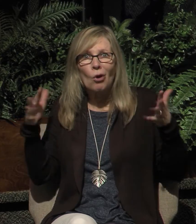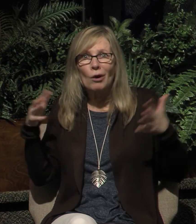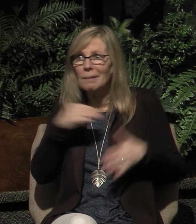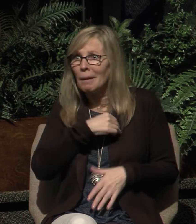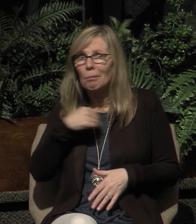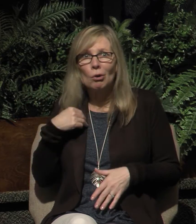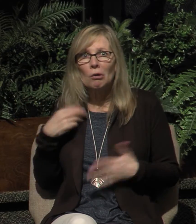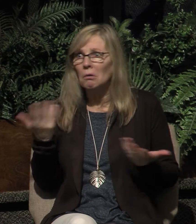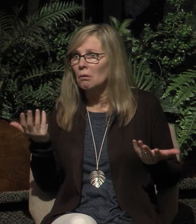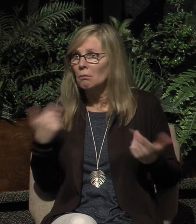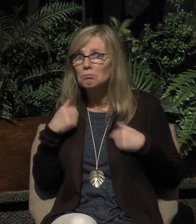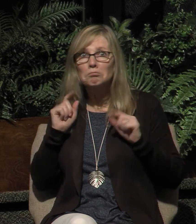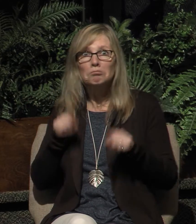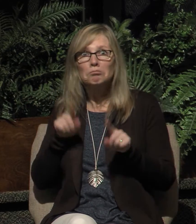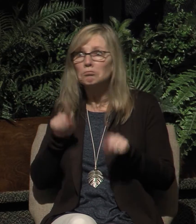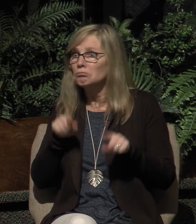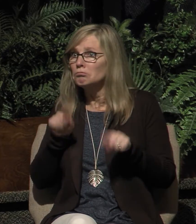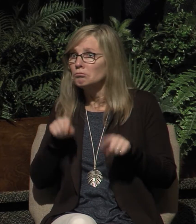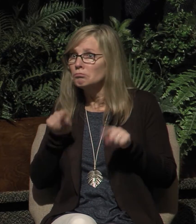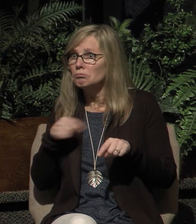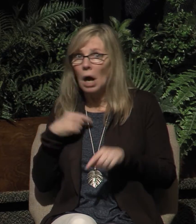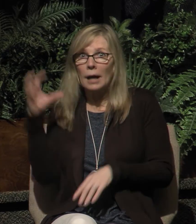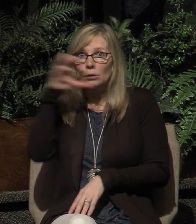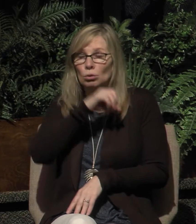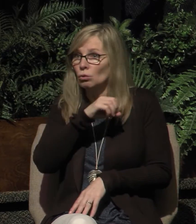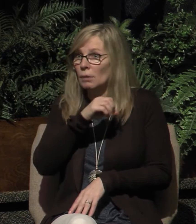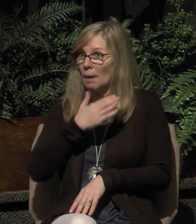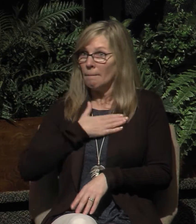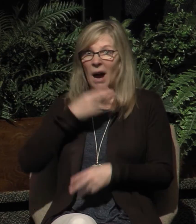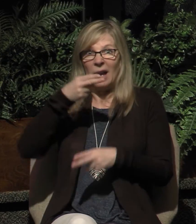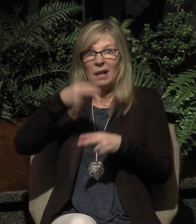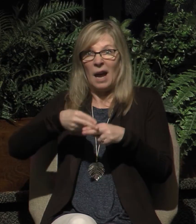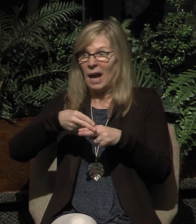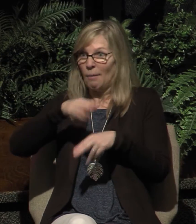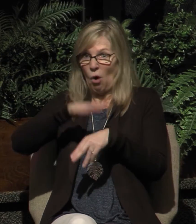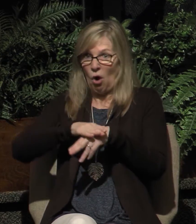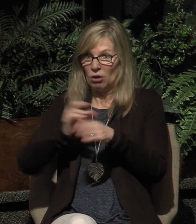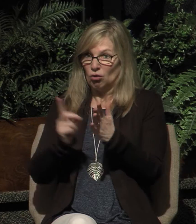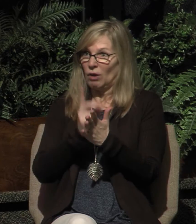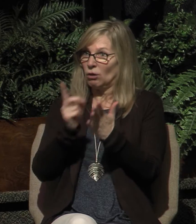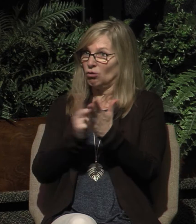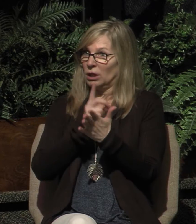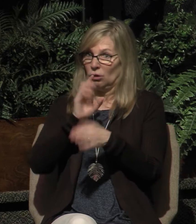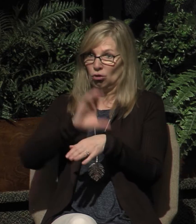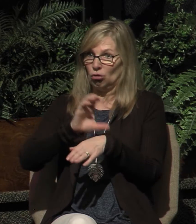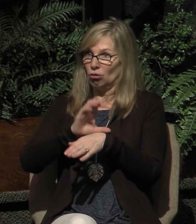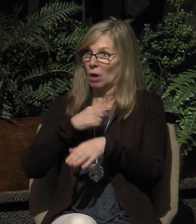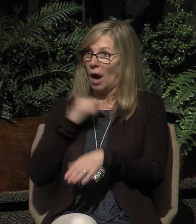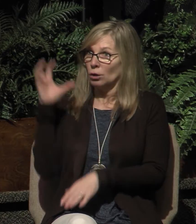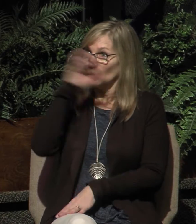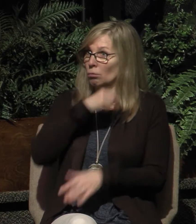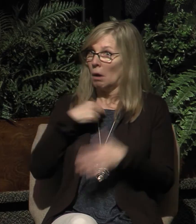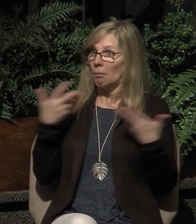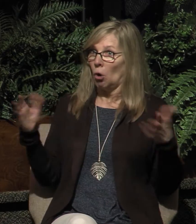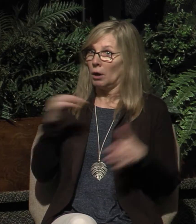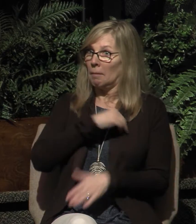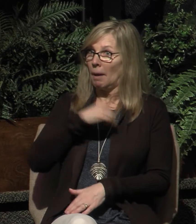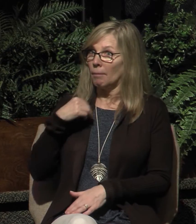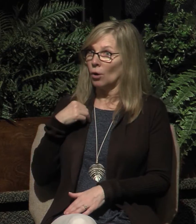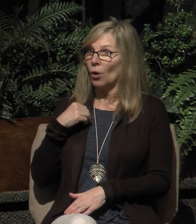considered members of Lakeside because their names are listed in the church directory. But that's not the case.